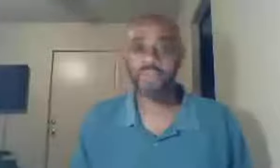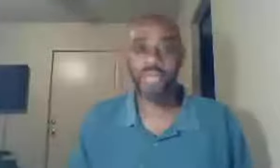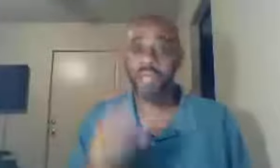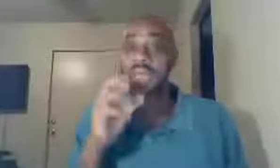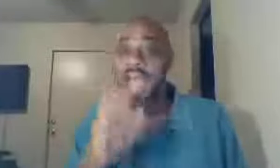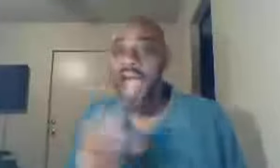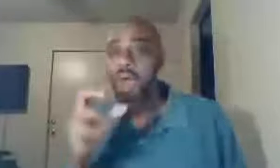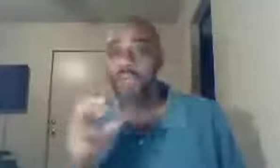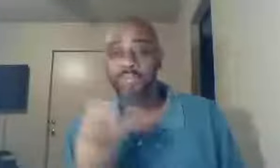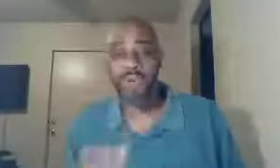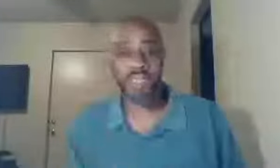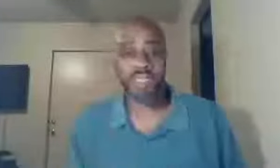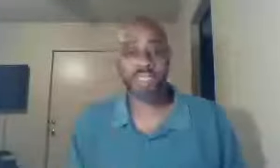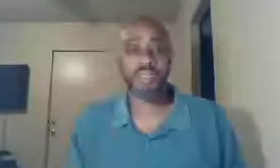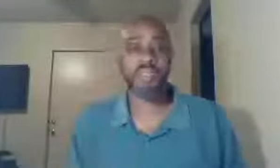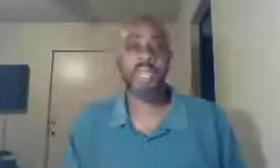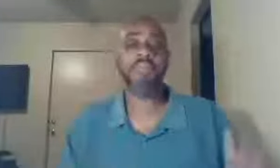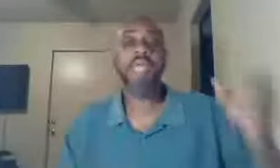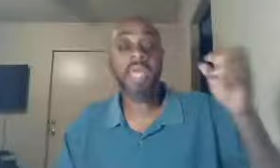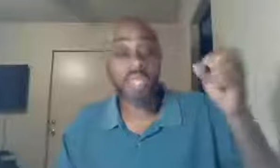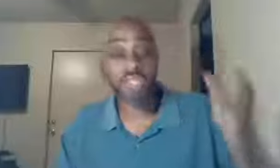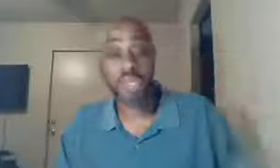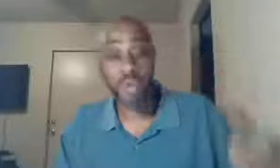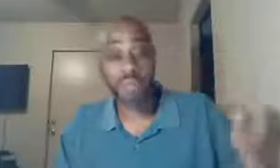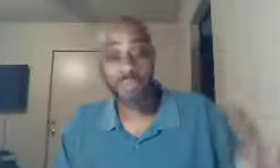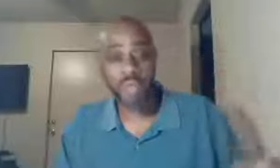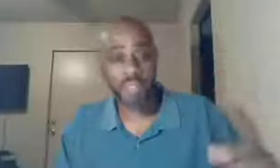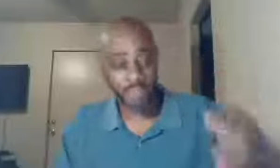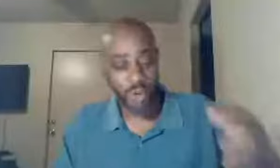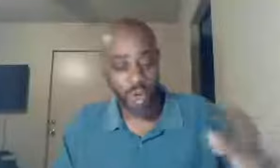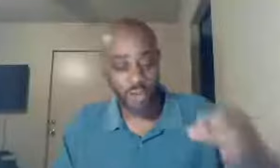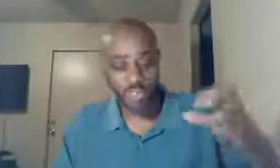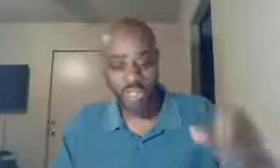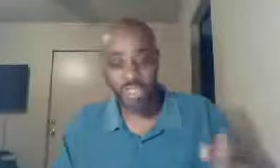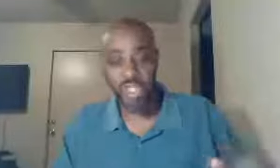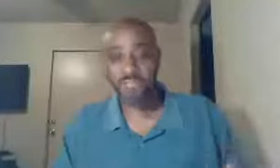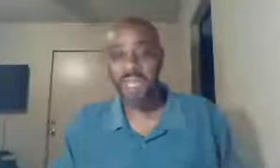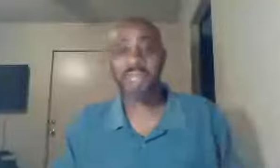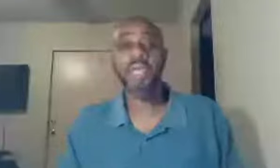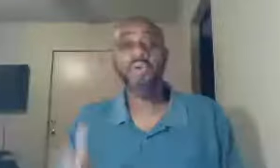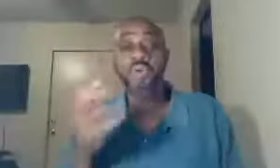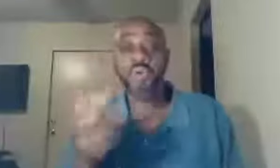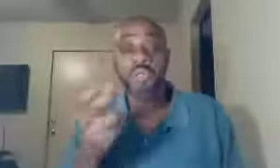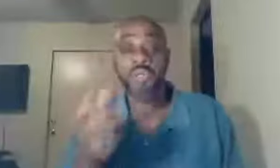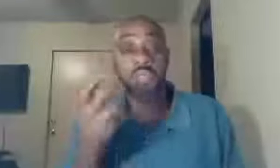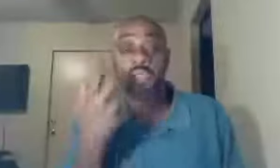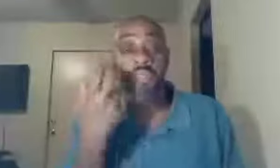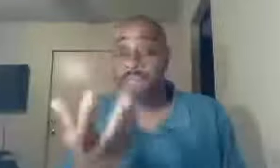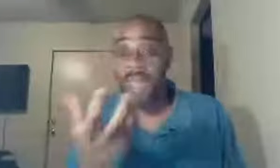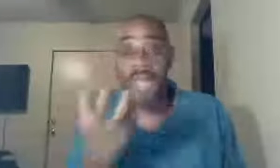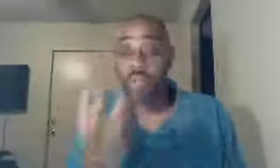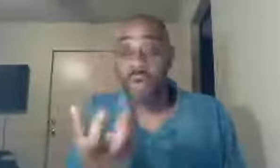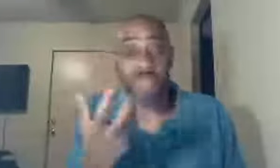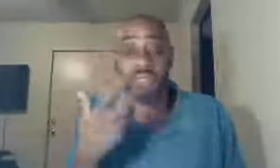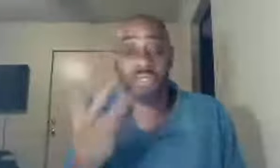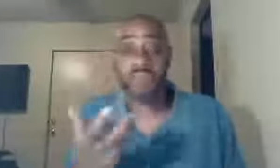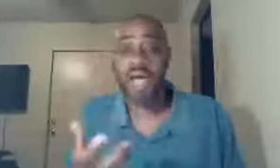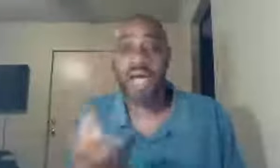through here, how important is this, brother Gabe, it is so important, that Paul says, look man, look man, woman of God,